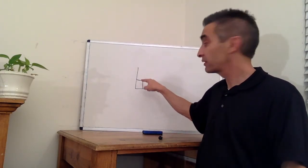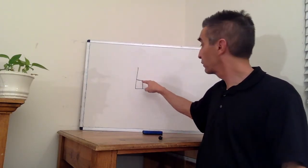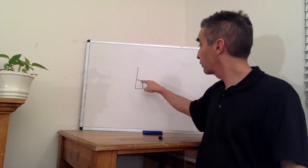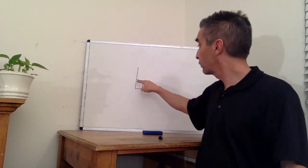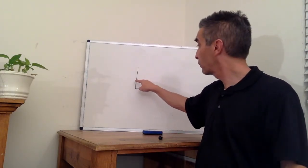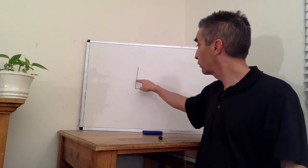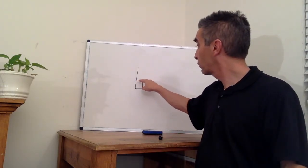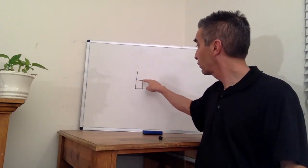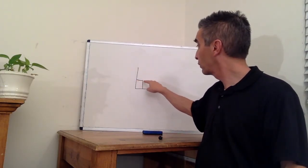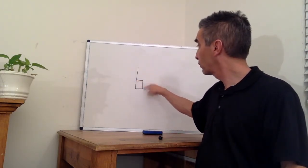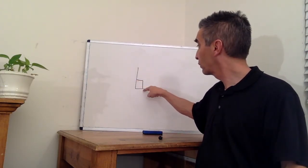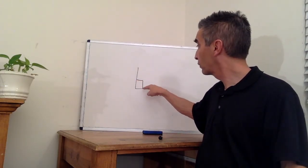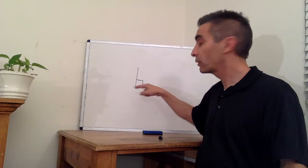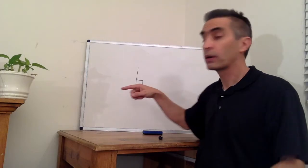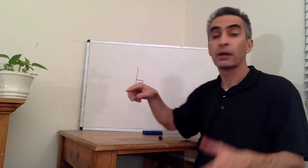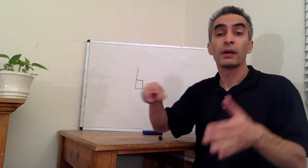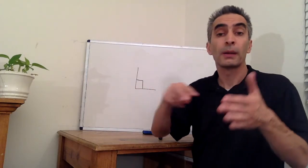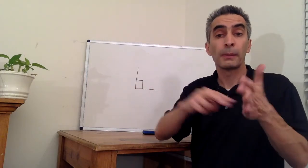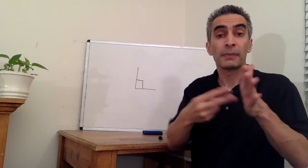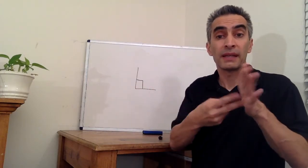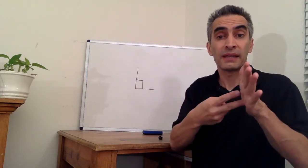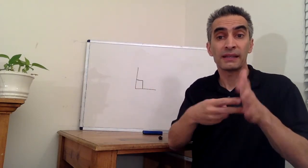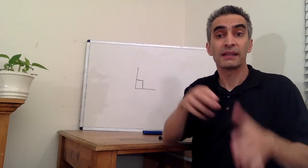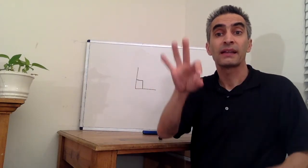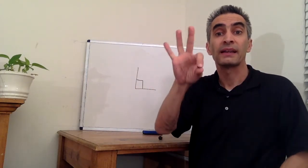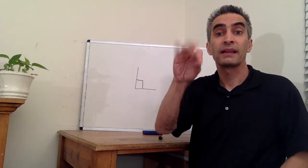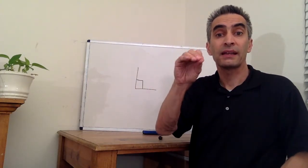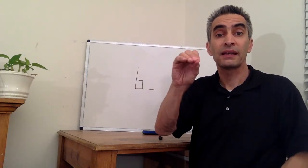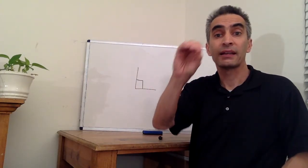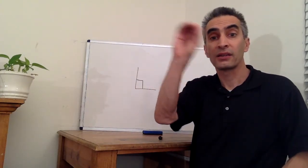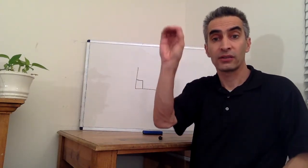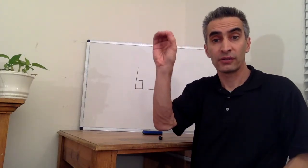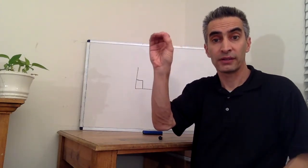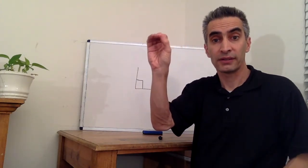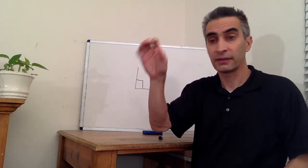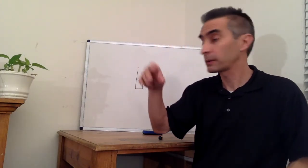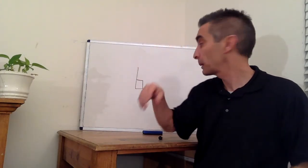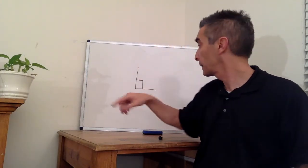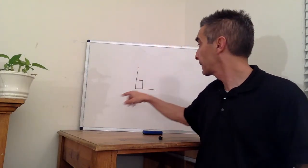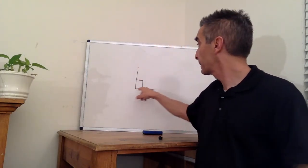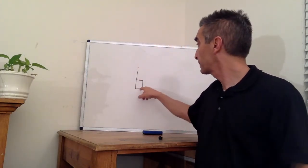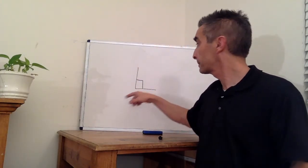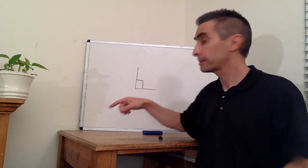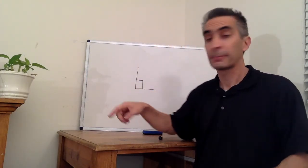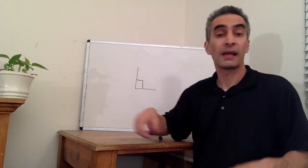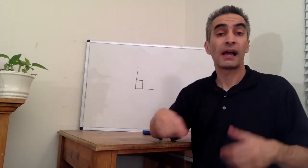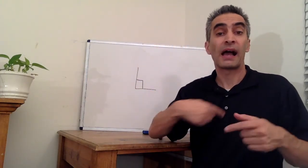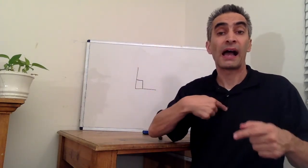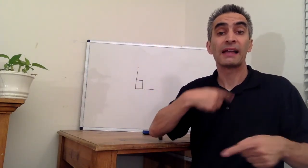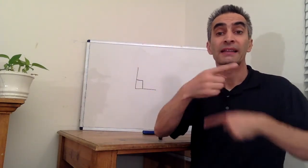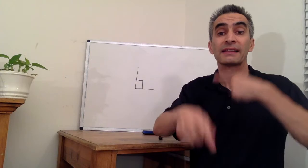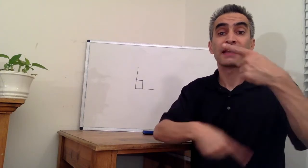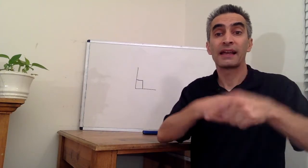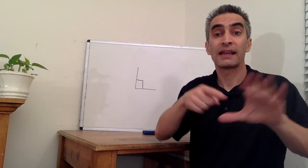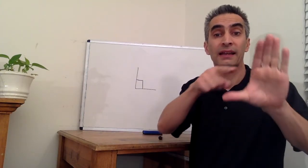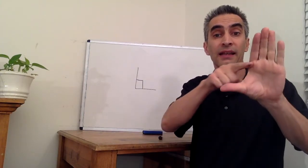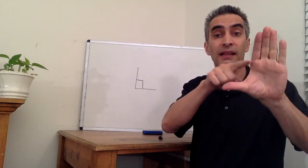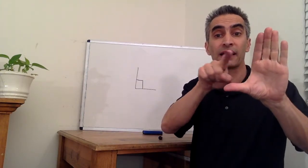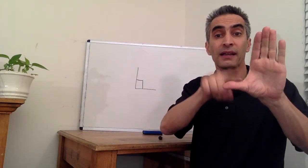This angle here, this little box means 90 degrees. I'm going to sign it